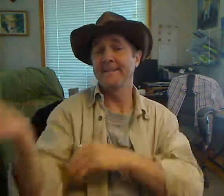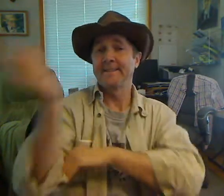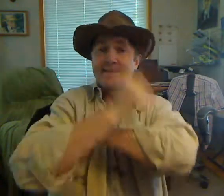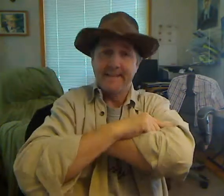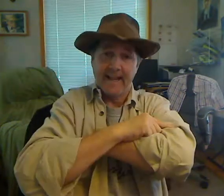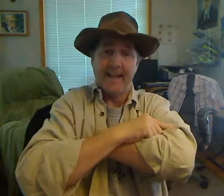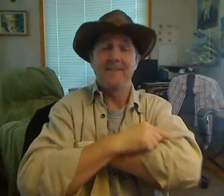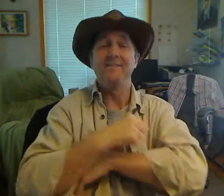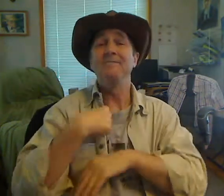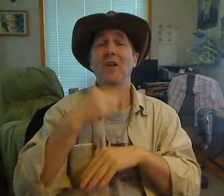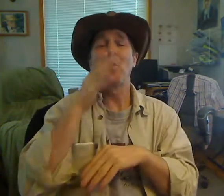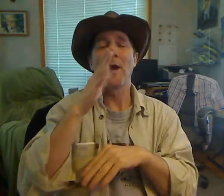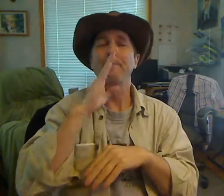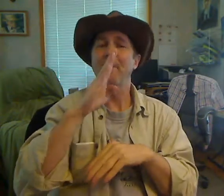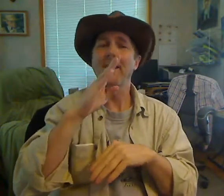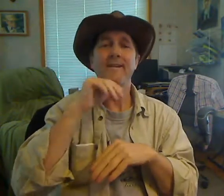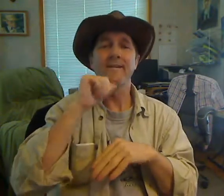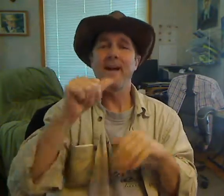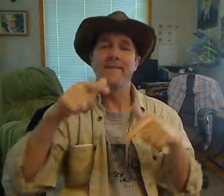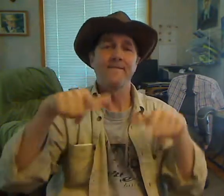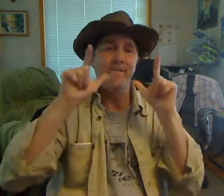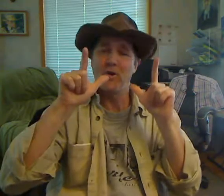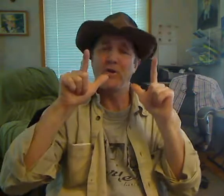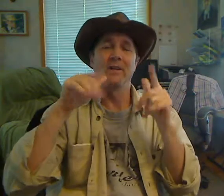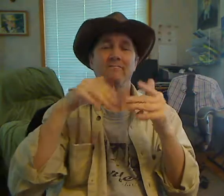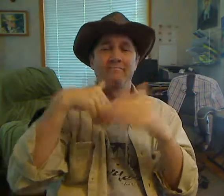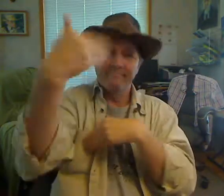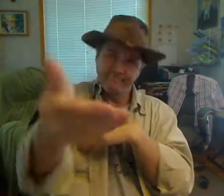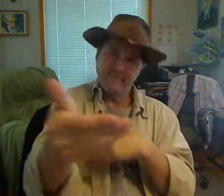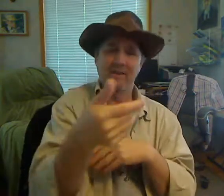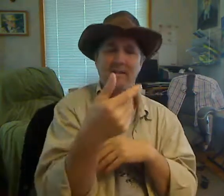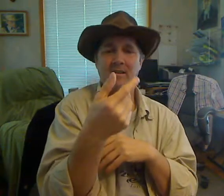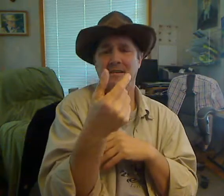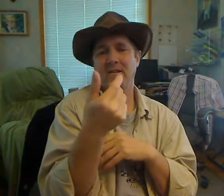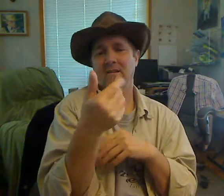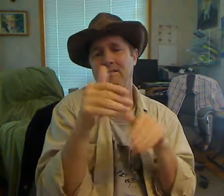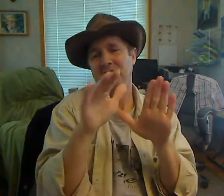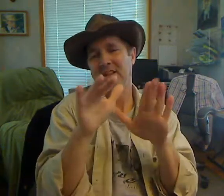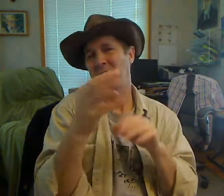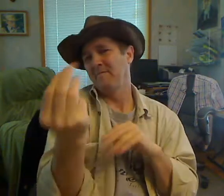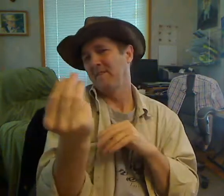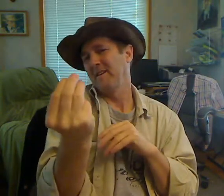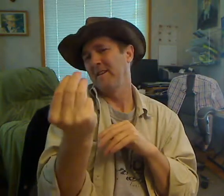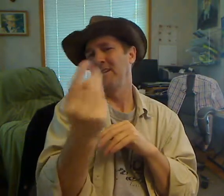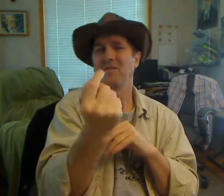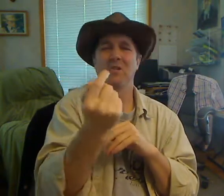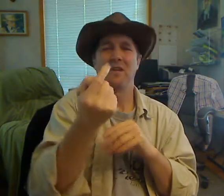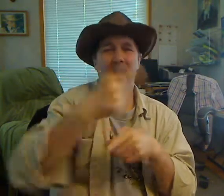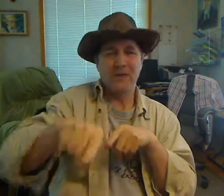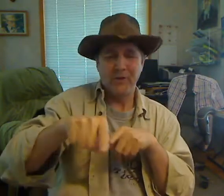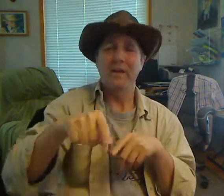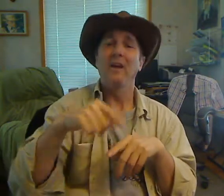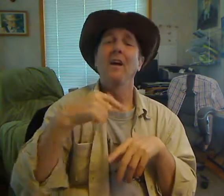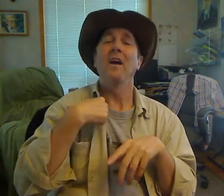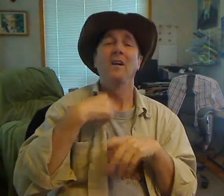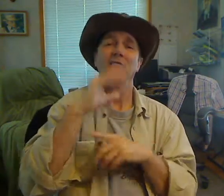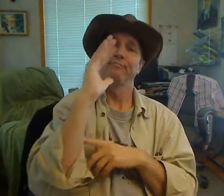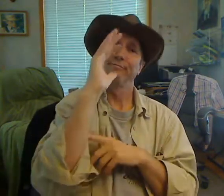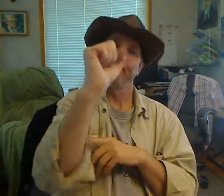that one cannot blame the tribunal because Milosevic had a heart attack in prison. So I think in general, it's important to have